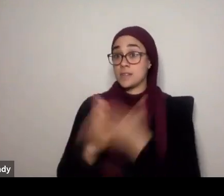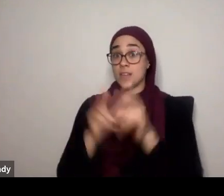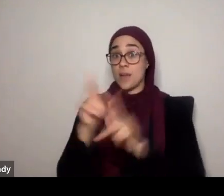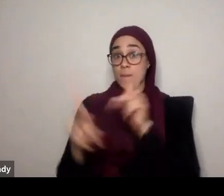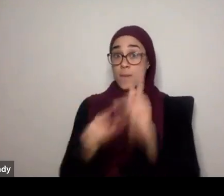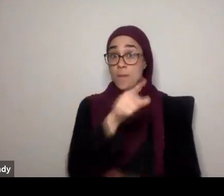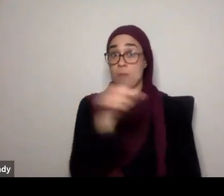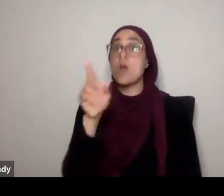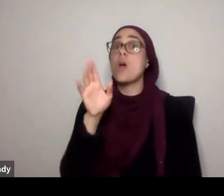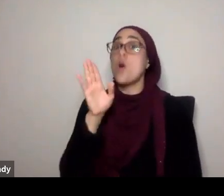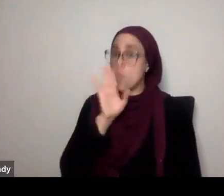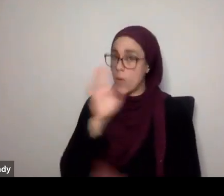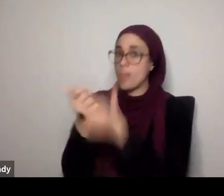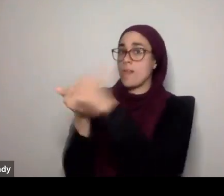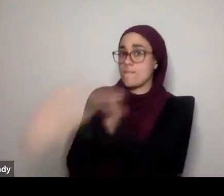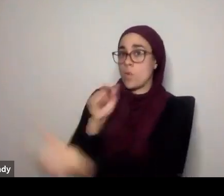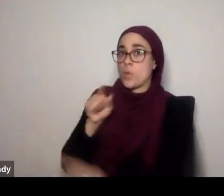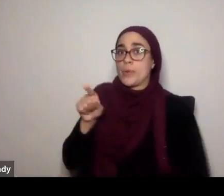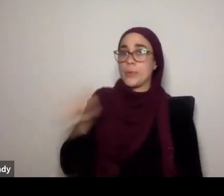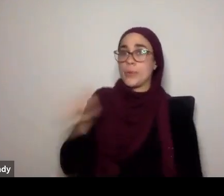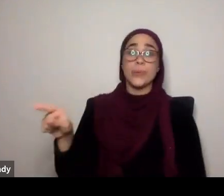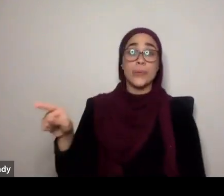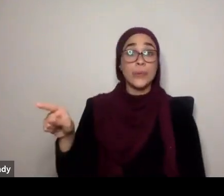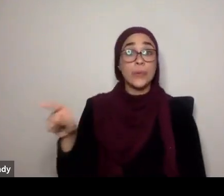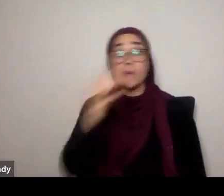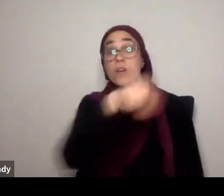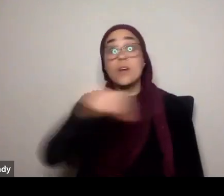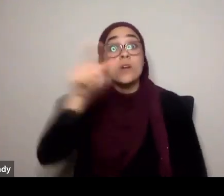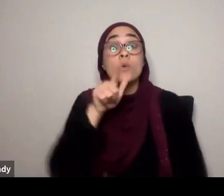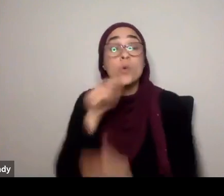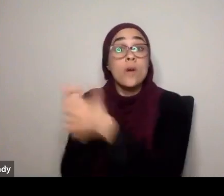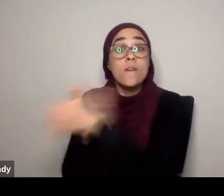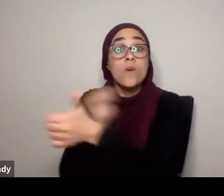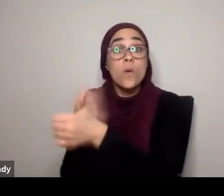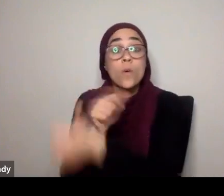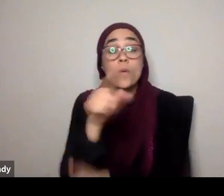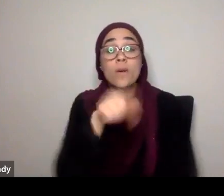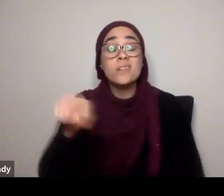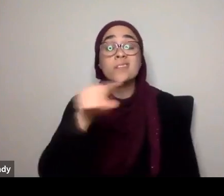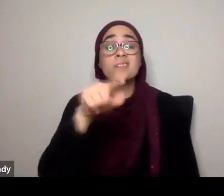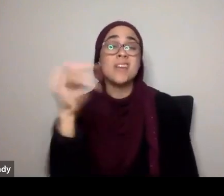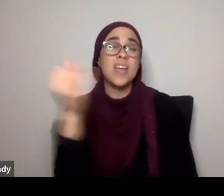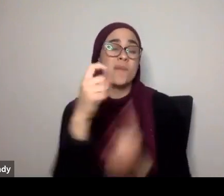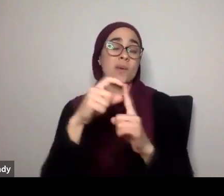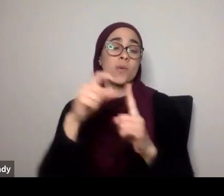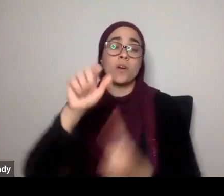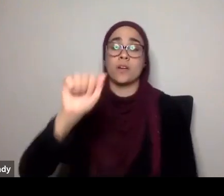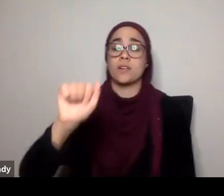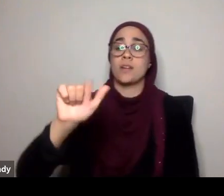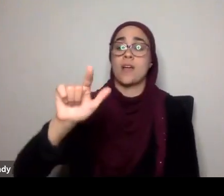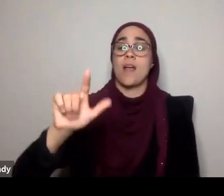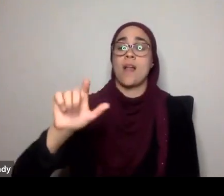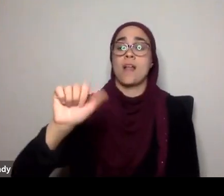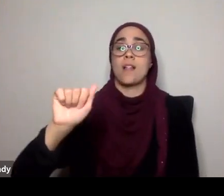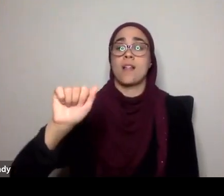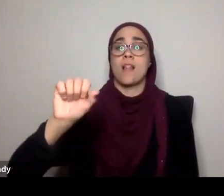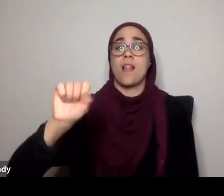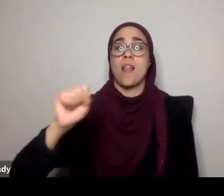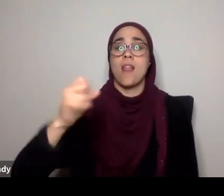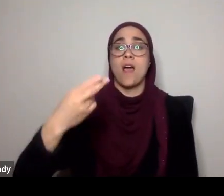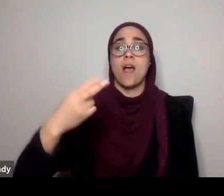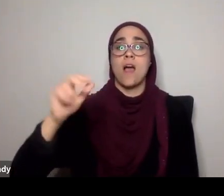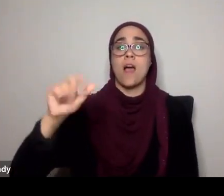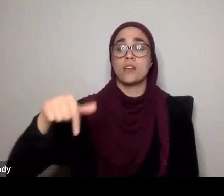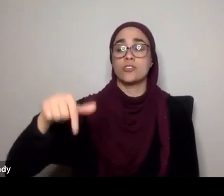you, at any cost, and who are they, they are, they are the ones, are basically, you know, the